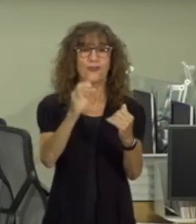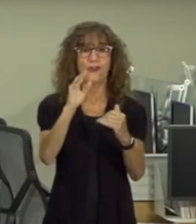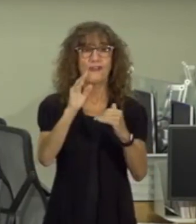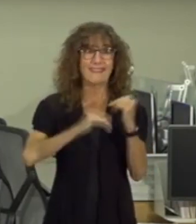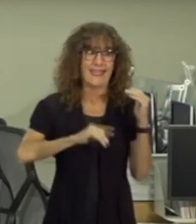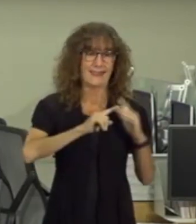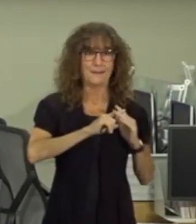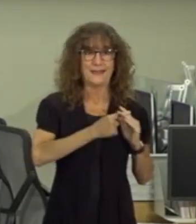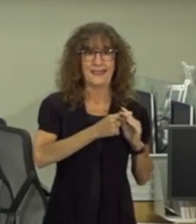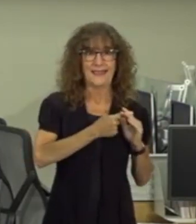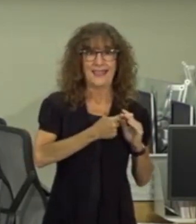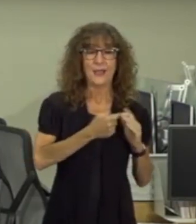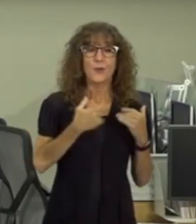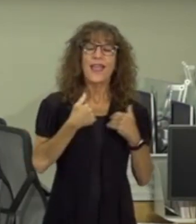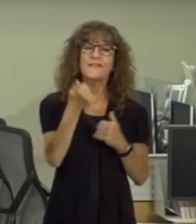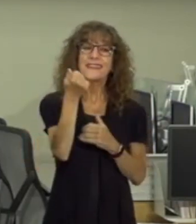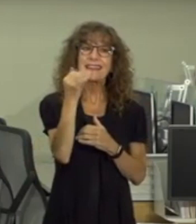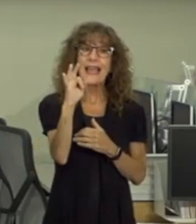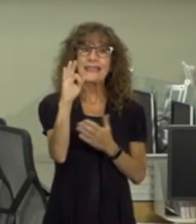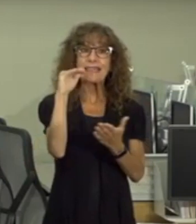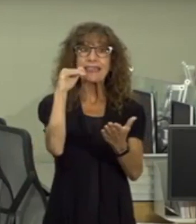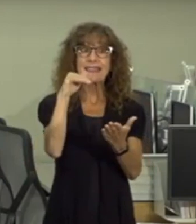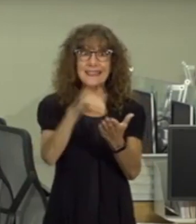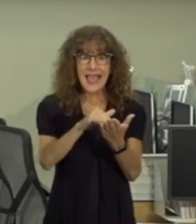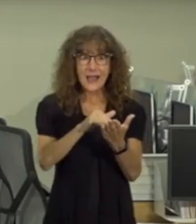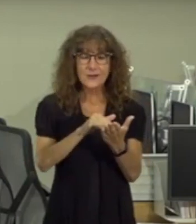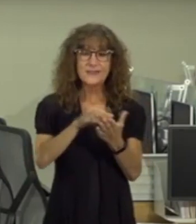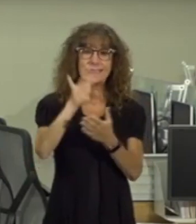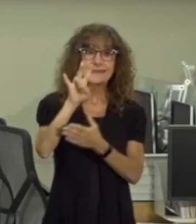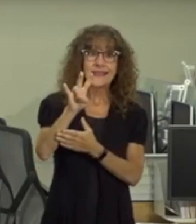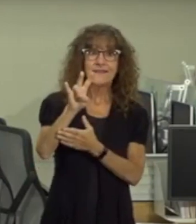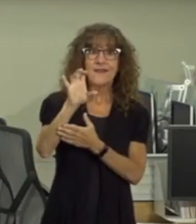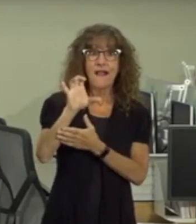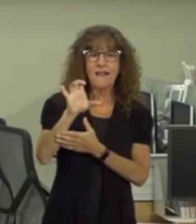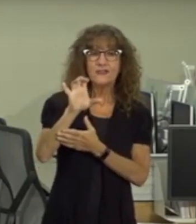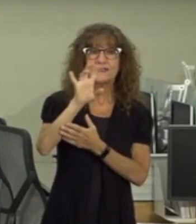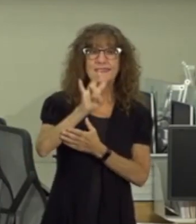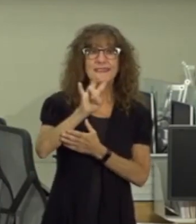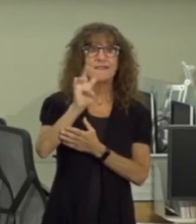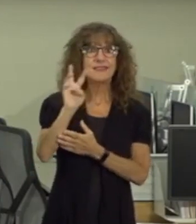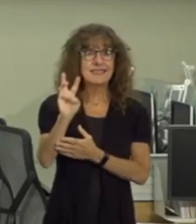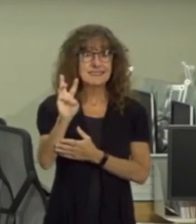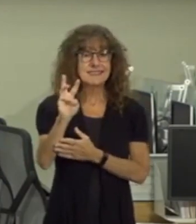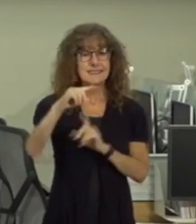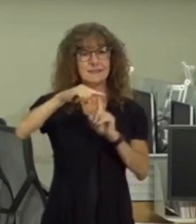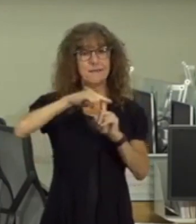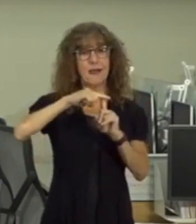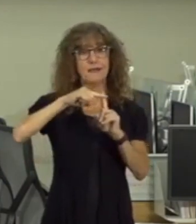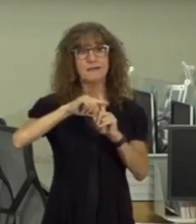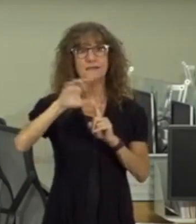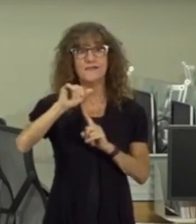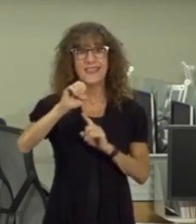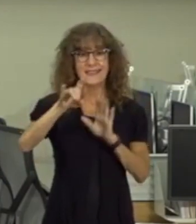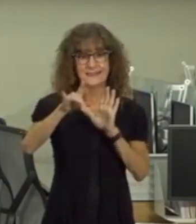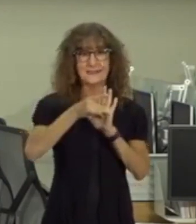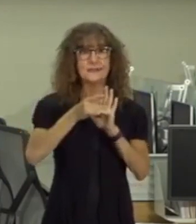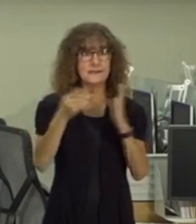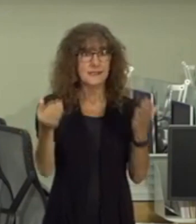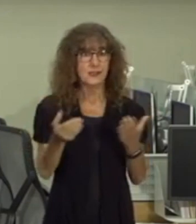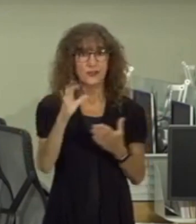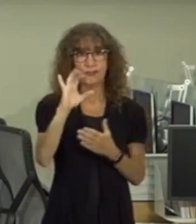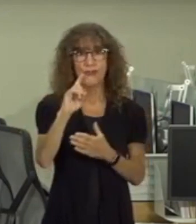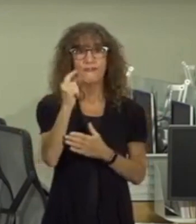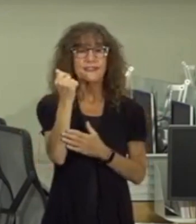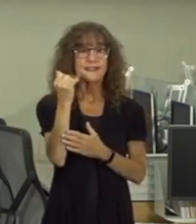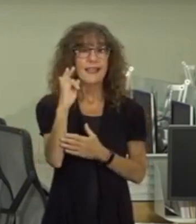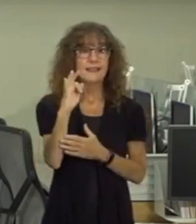today we have nineteen thousand seven hundred and seventy six positive cases of kovat 19